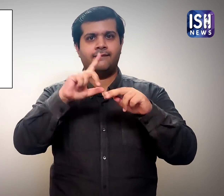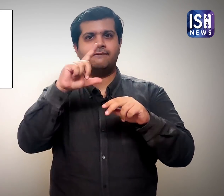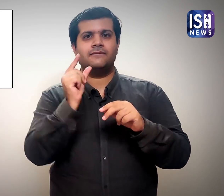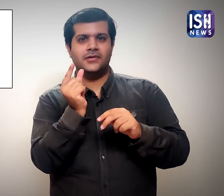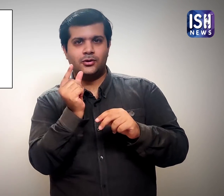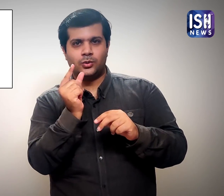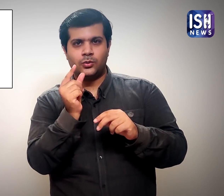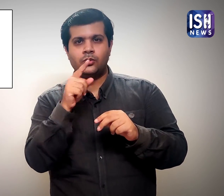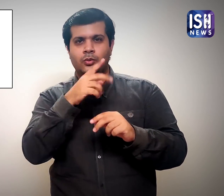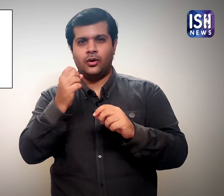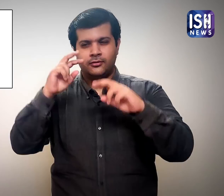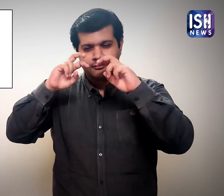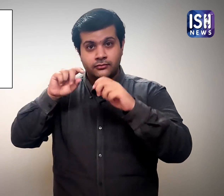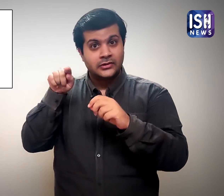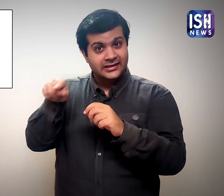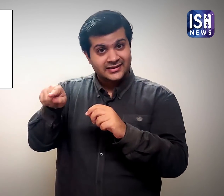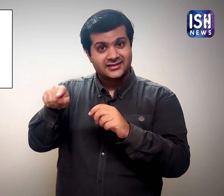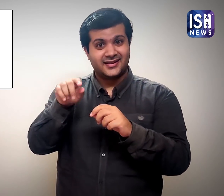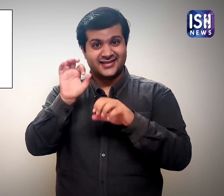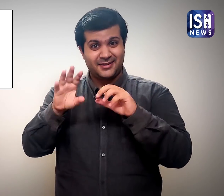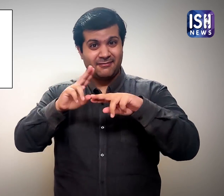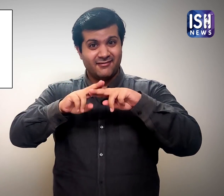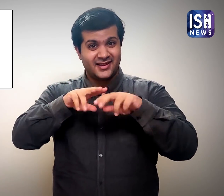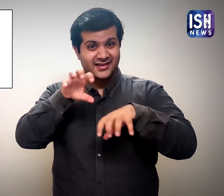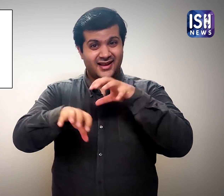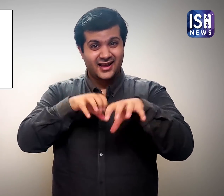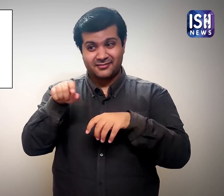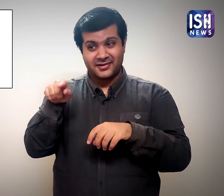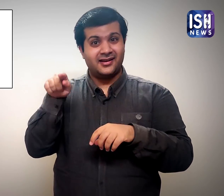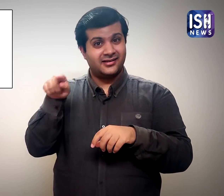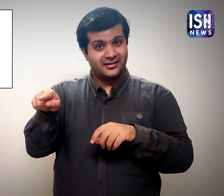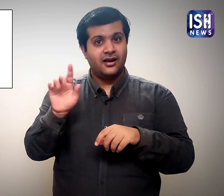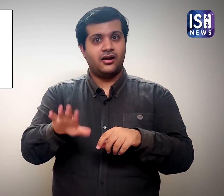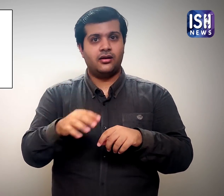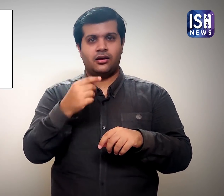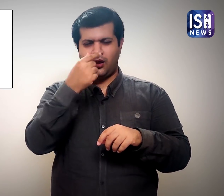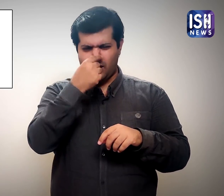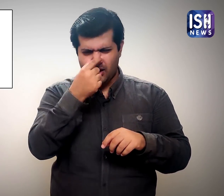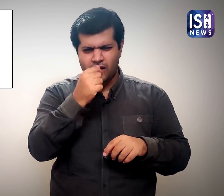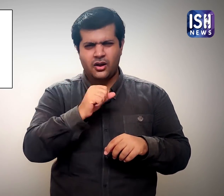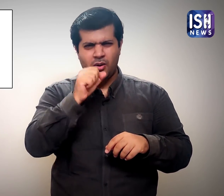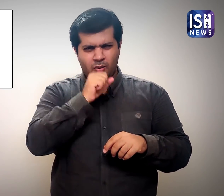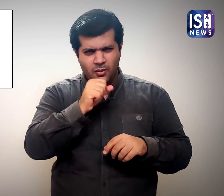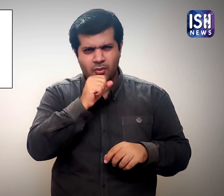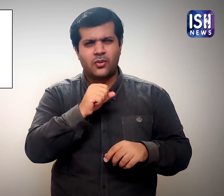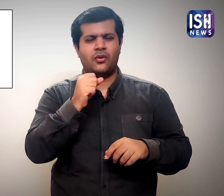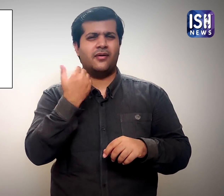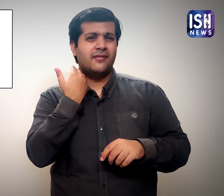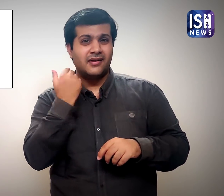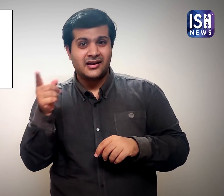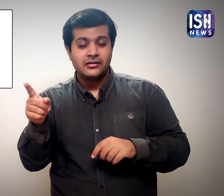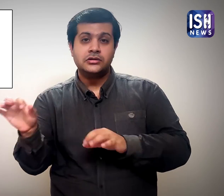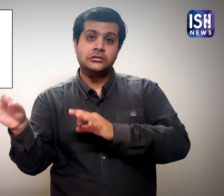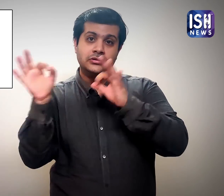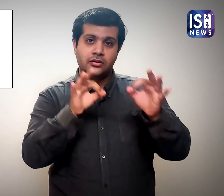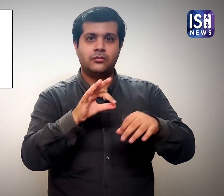They were used to study flu because they experienced similar symptoms to humans,